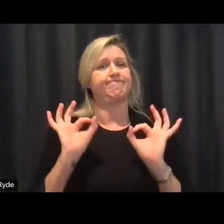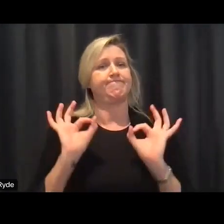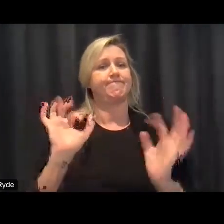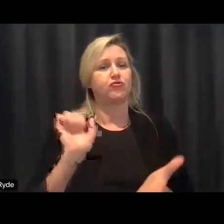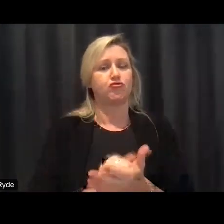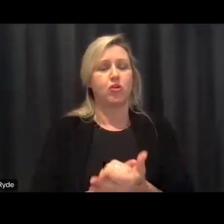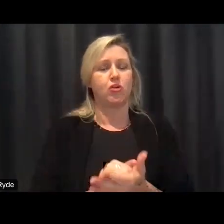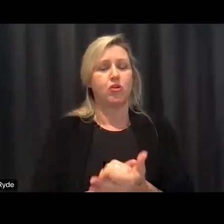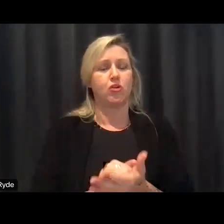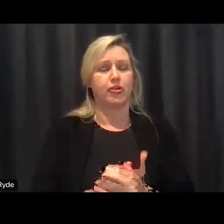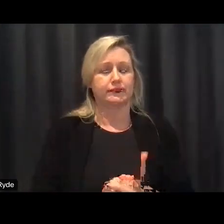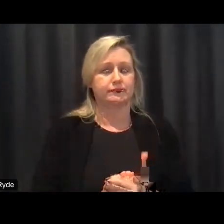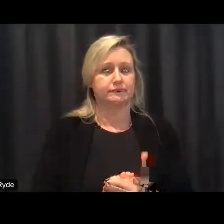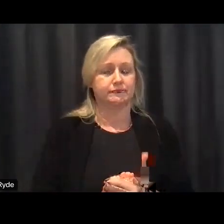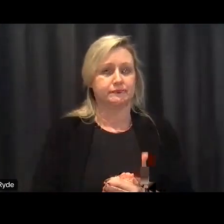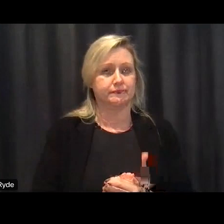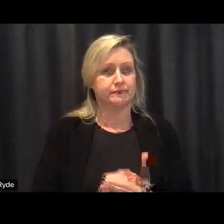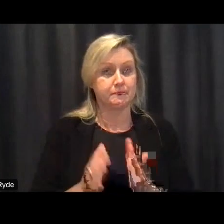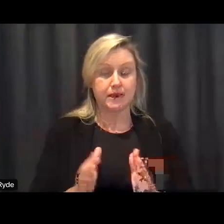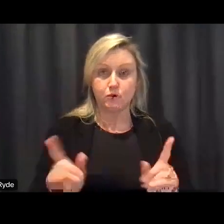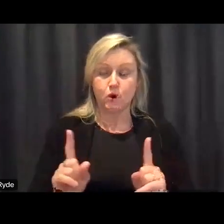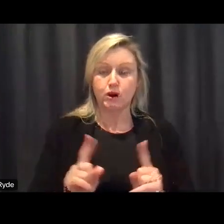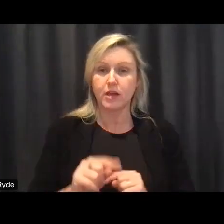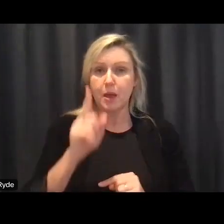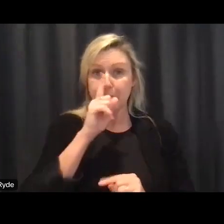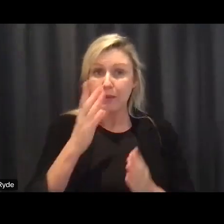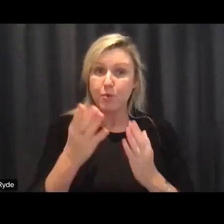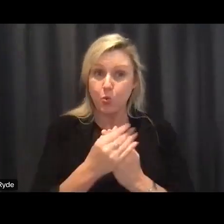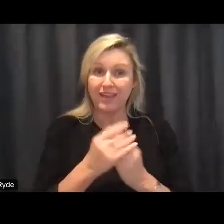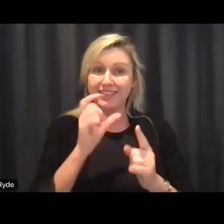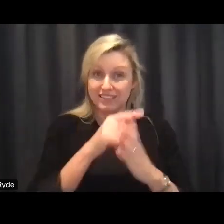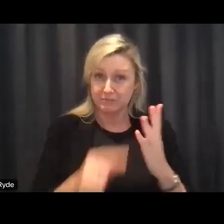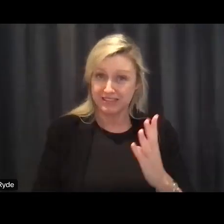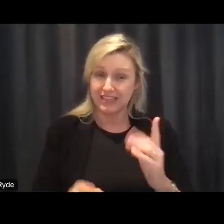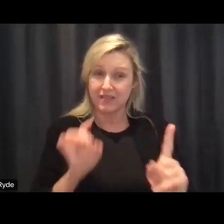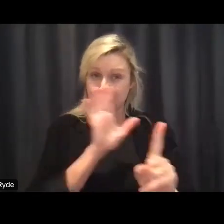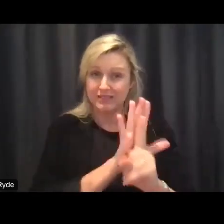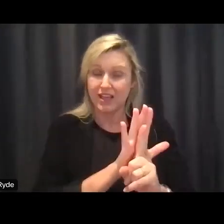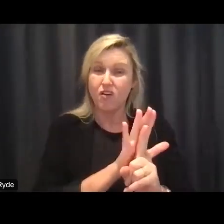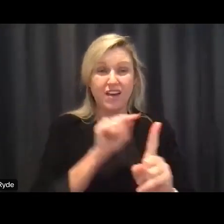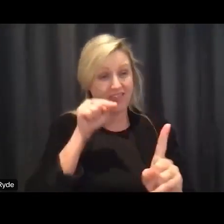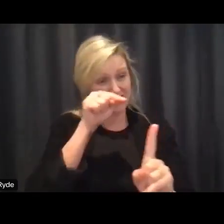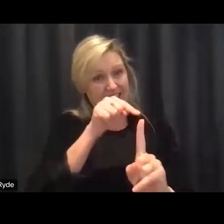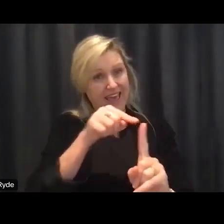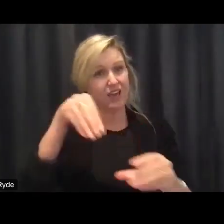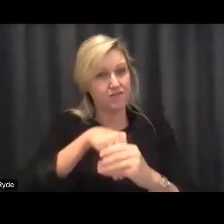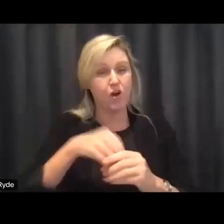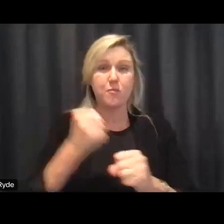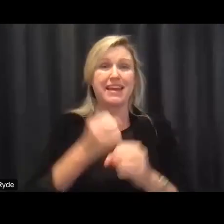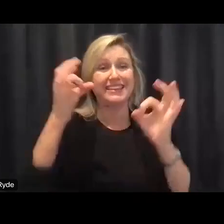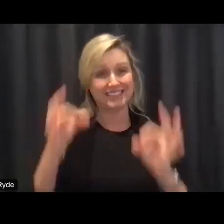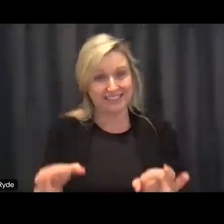genuinely genuinely at the center of decision making with real choice